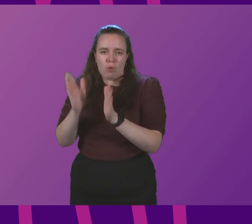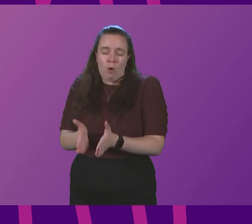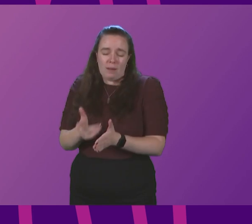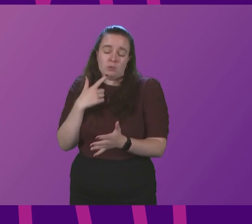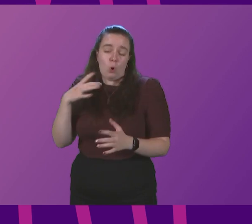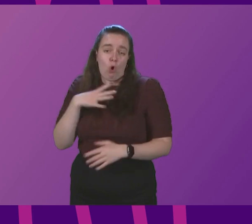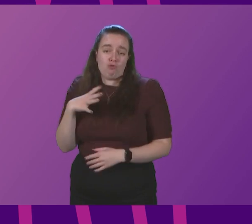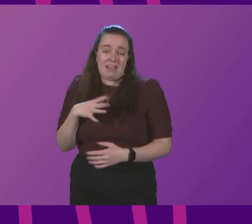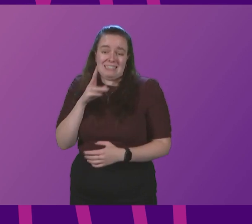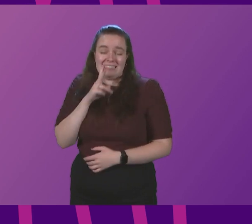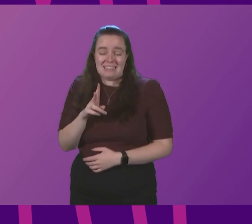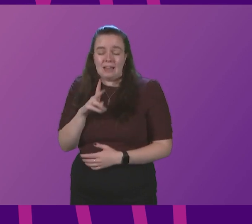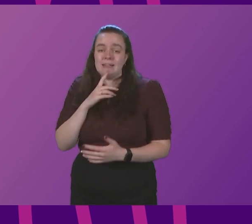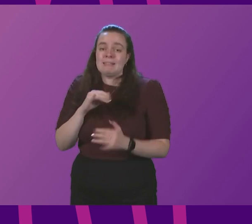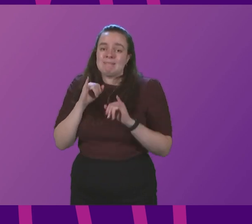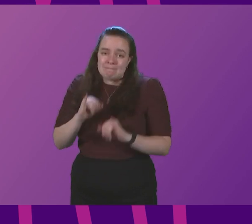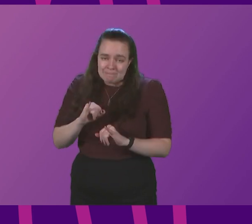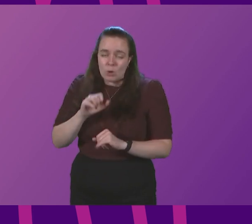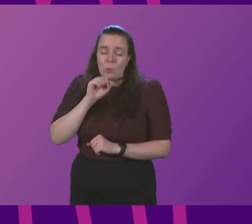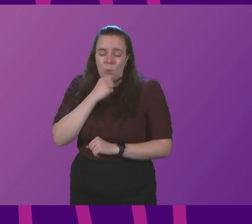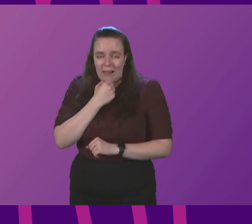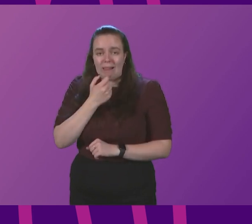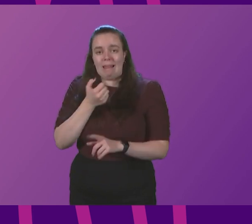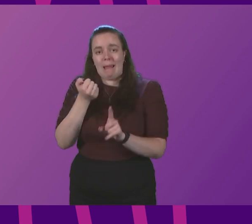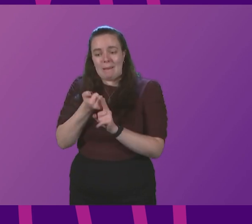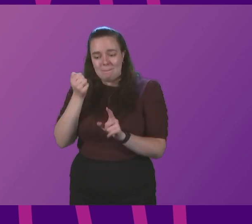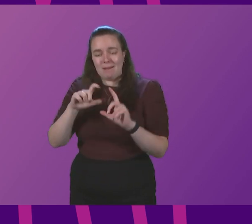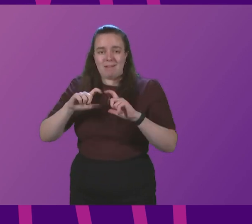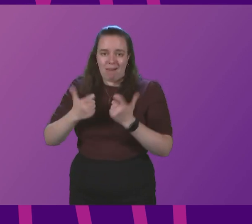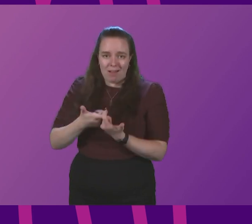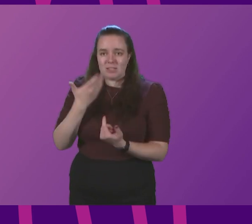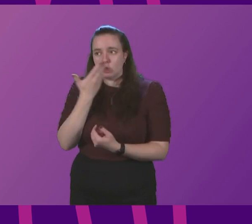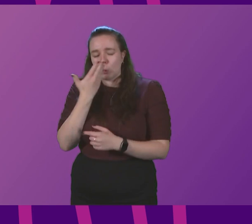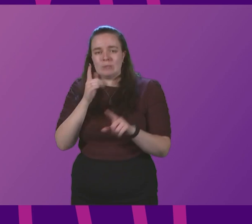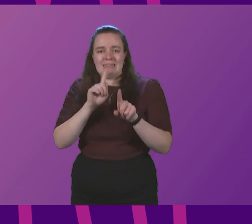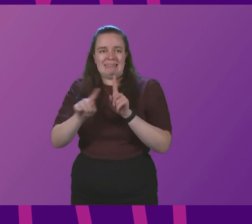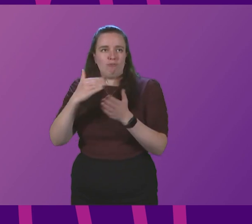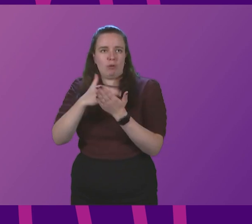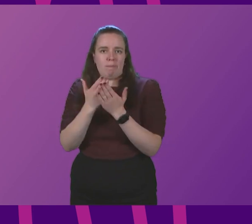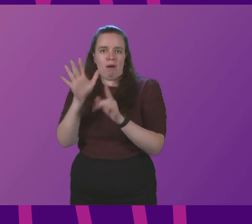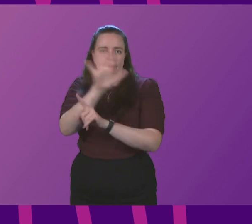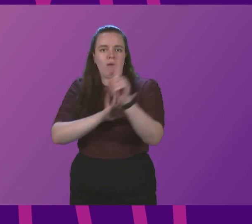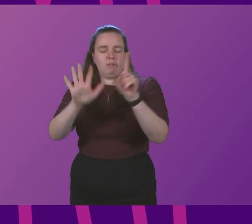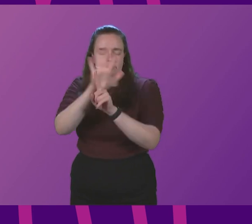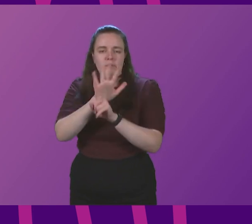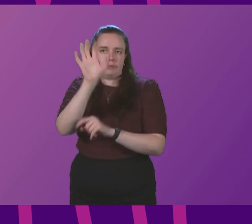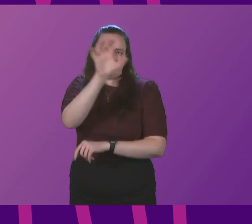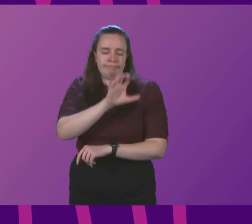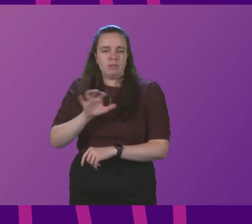unfortunately, be likely to have an impact on classes and schools in different parts of the country. That